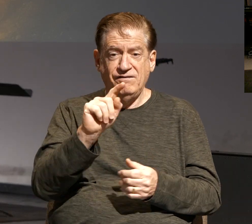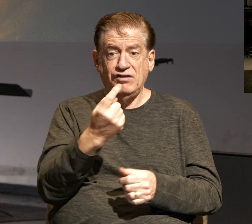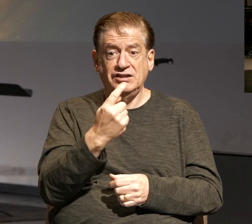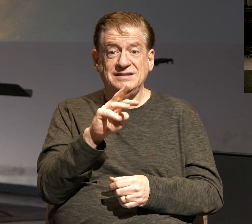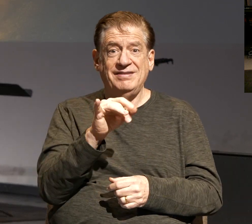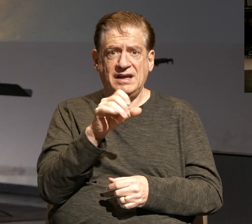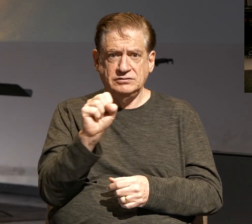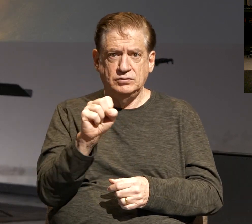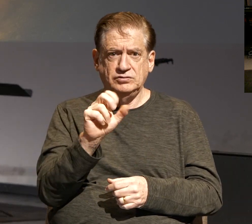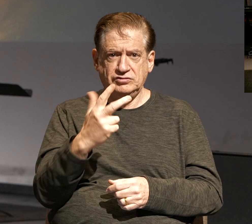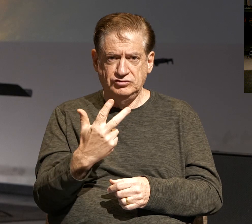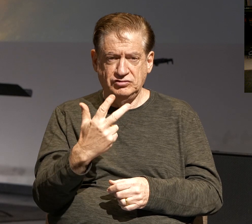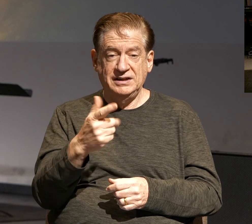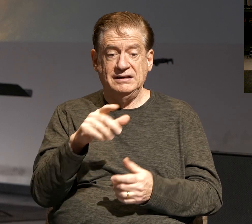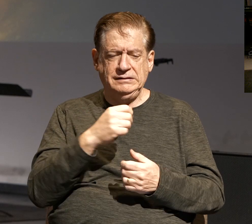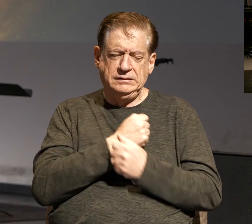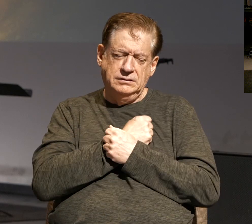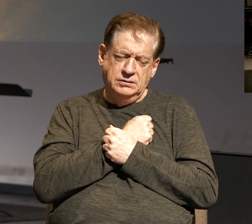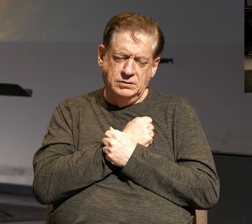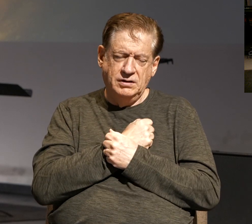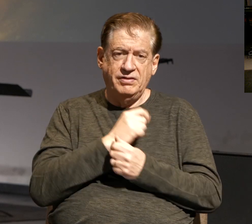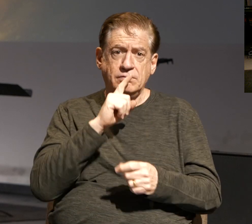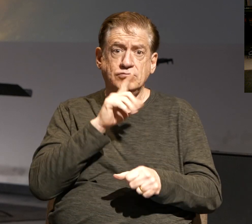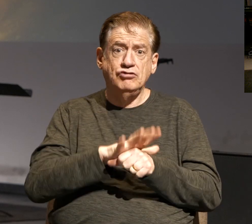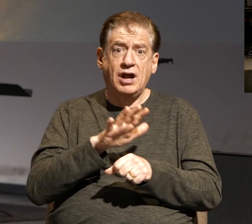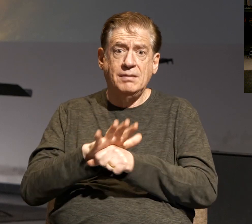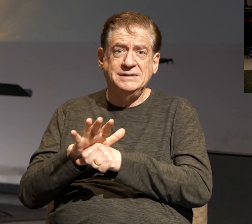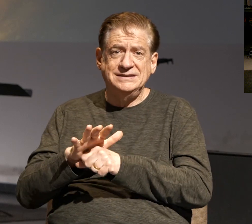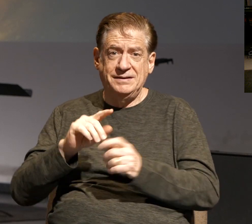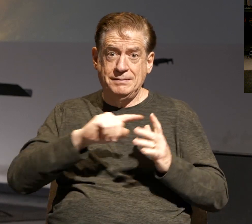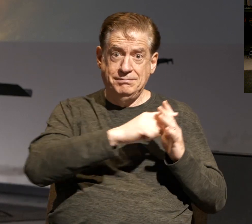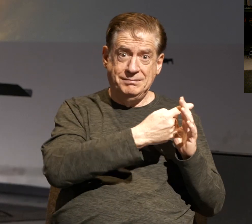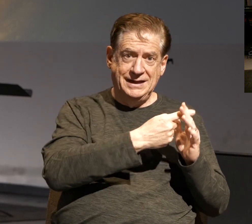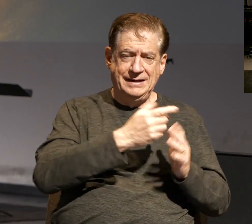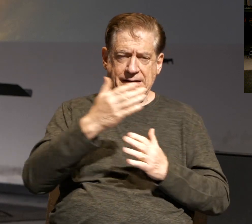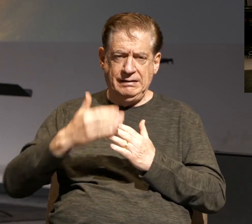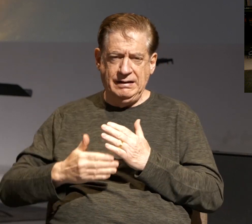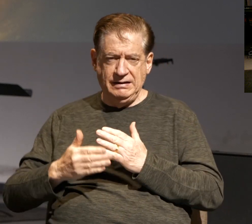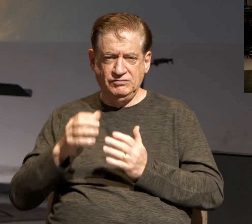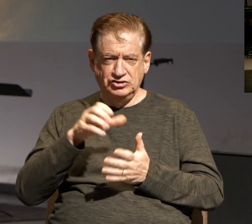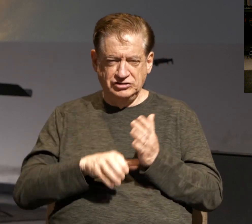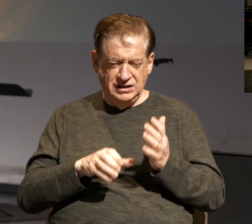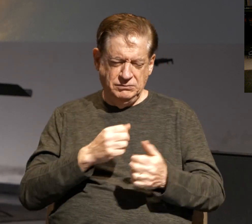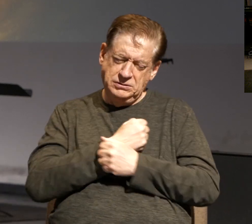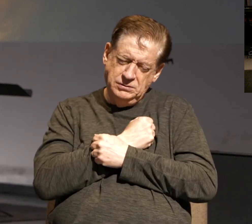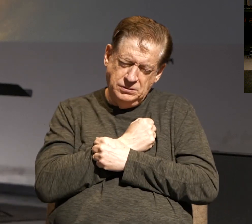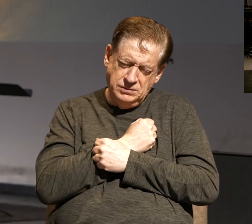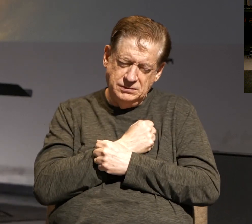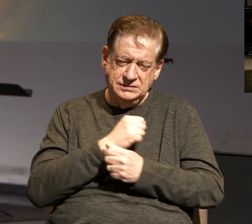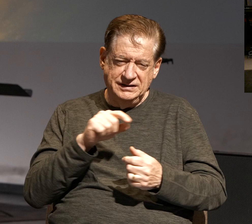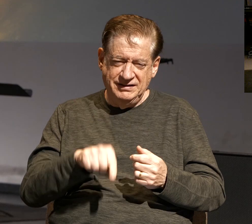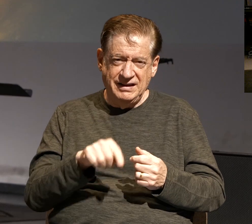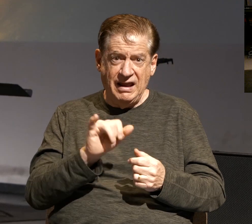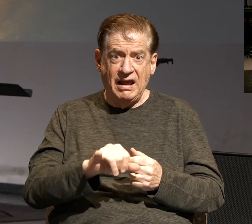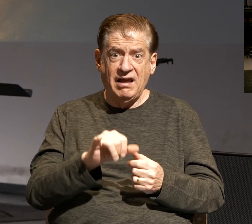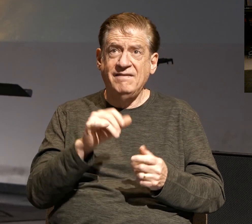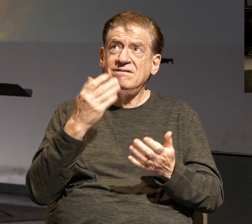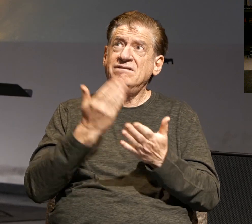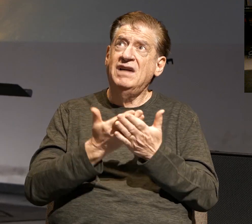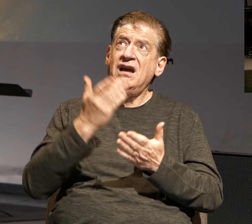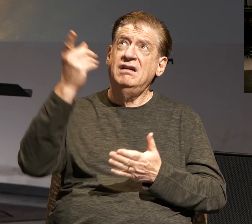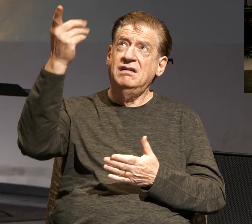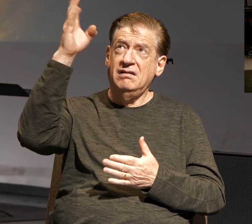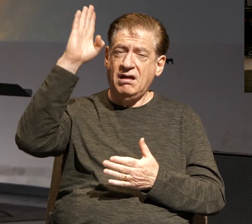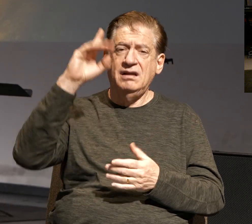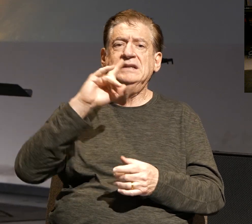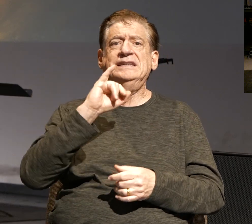Cling tightly to the two promises that were given at the beginning and end of the chapter. Cling tightly to the fact that God is